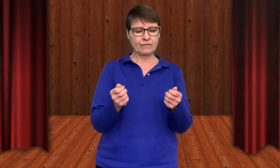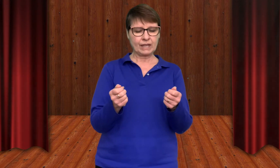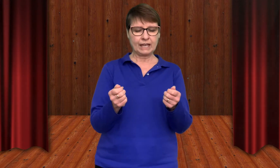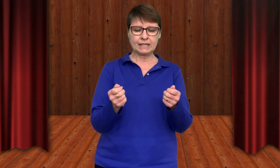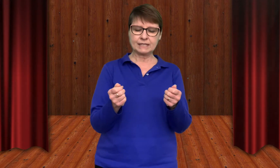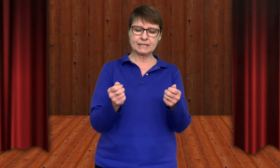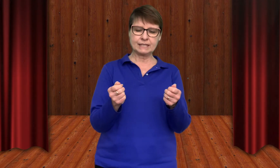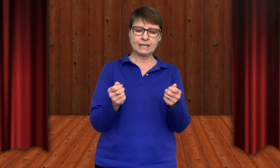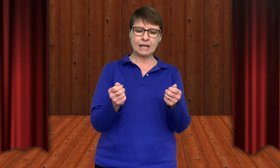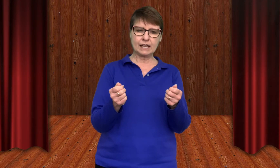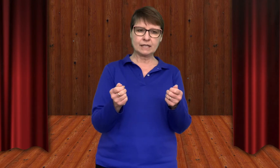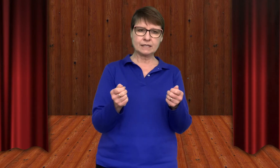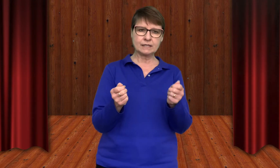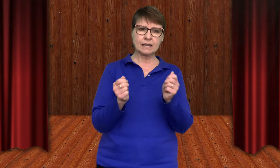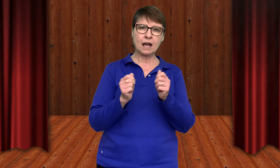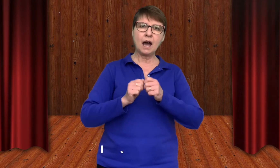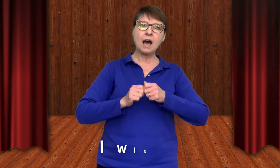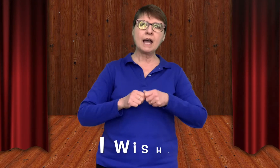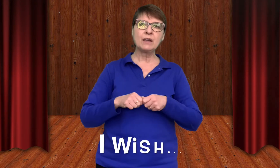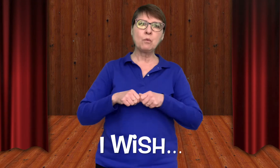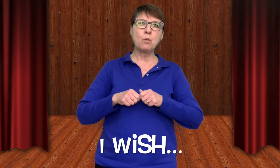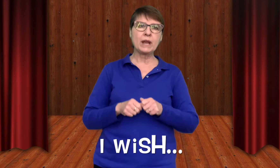It says, I wish.